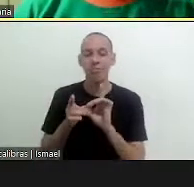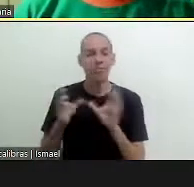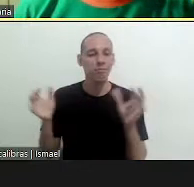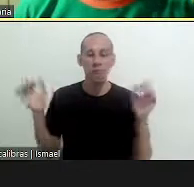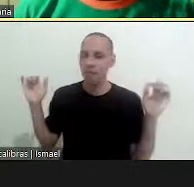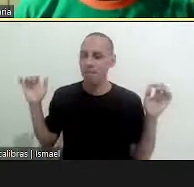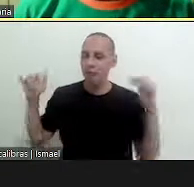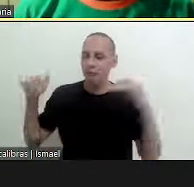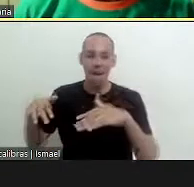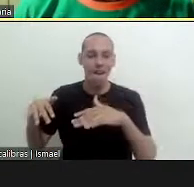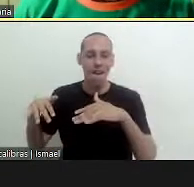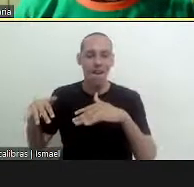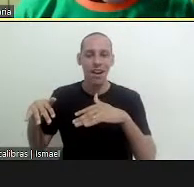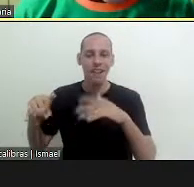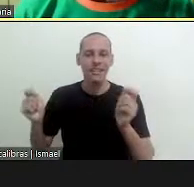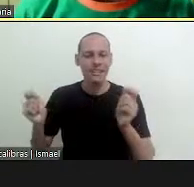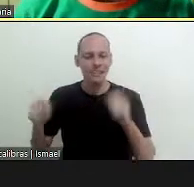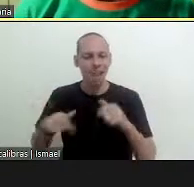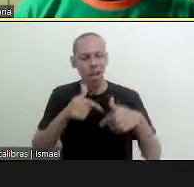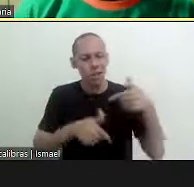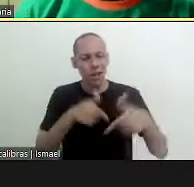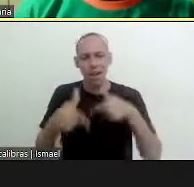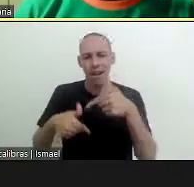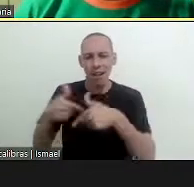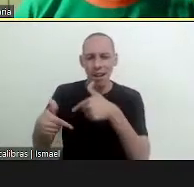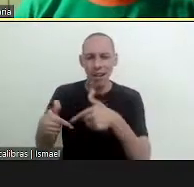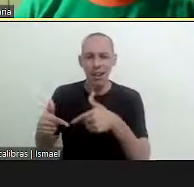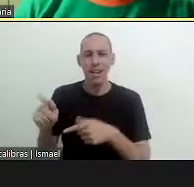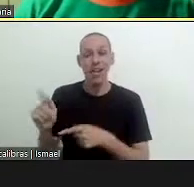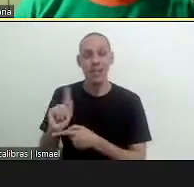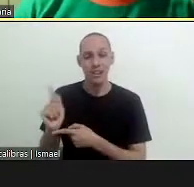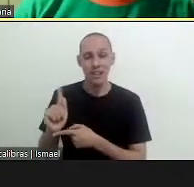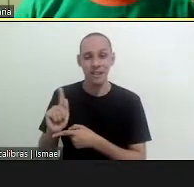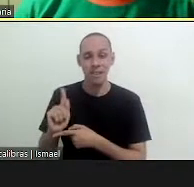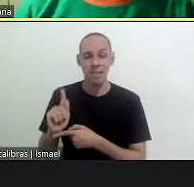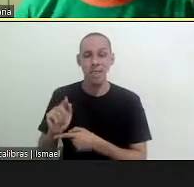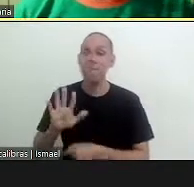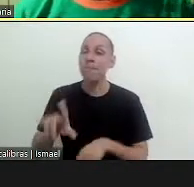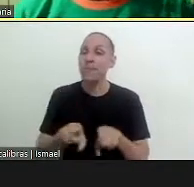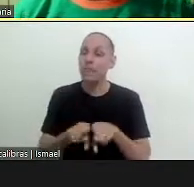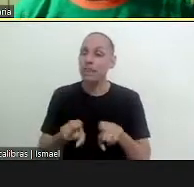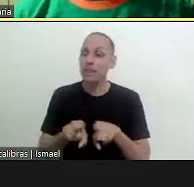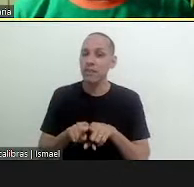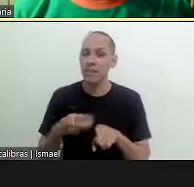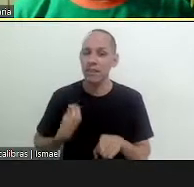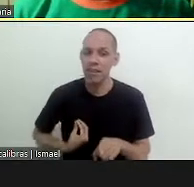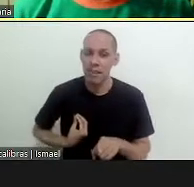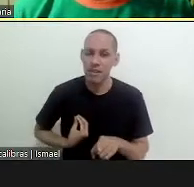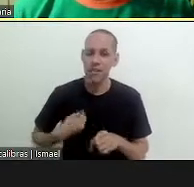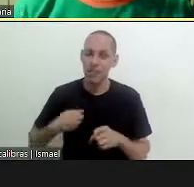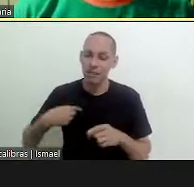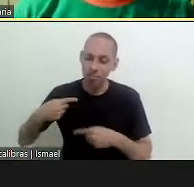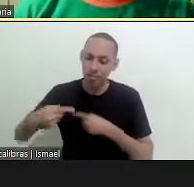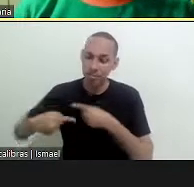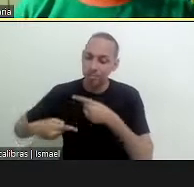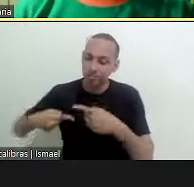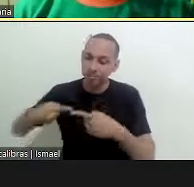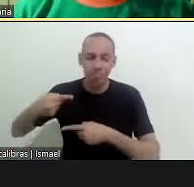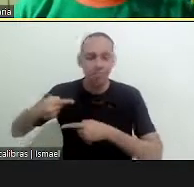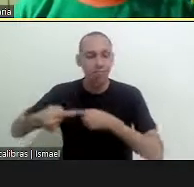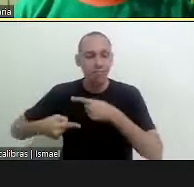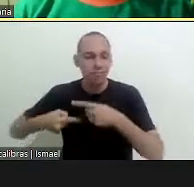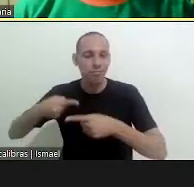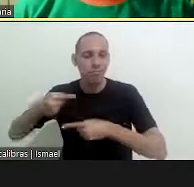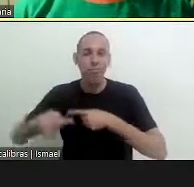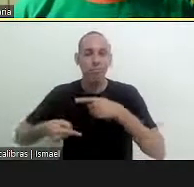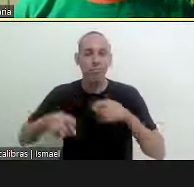wheel as a democratic space a way to make a co-management uh active but to keep the wheel